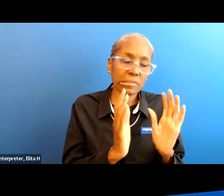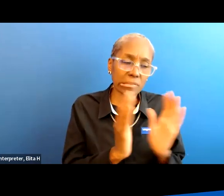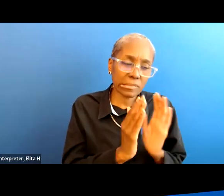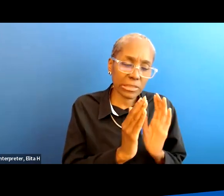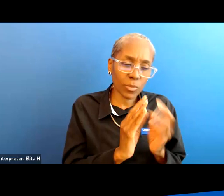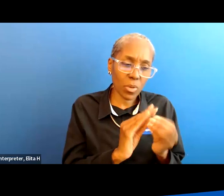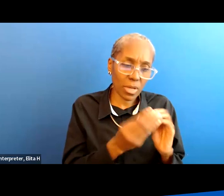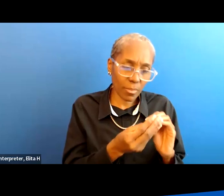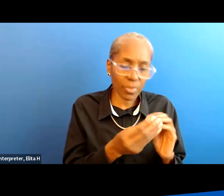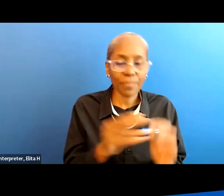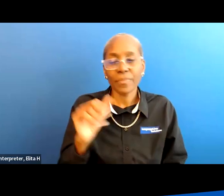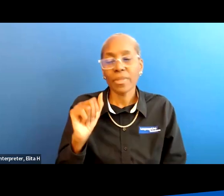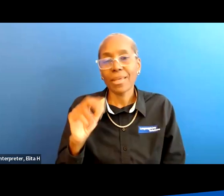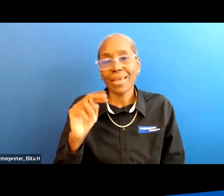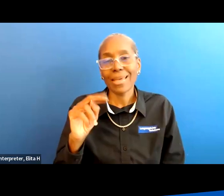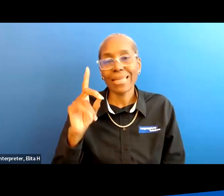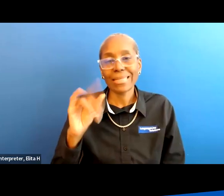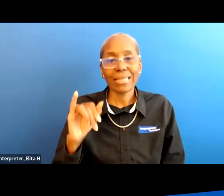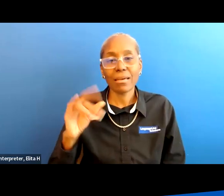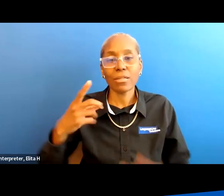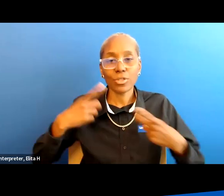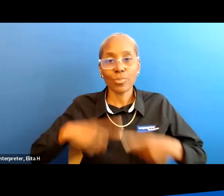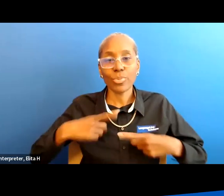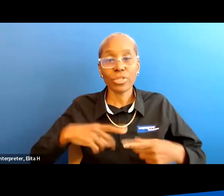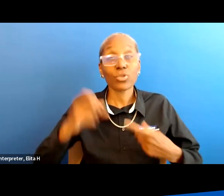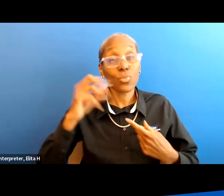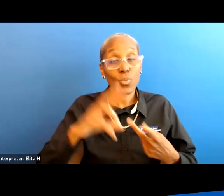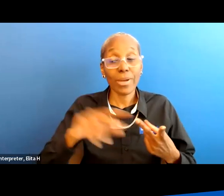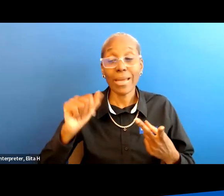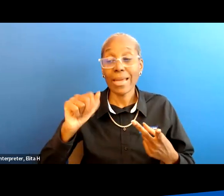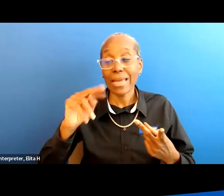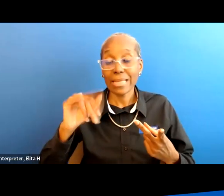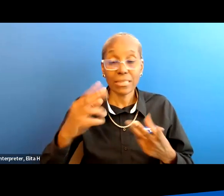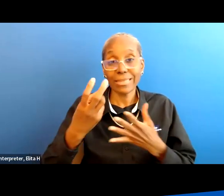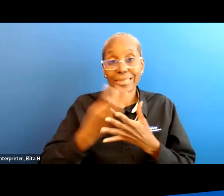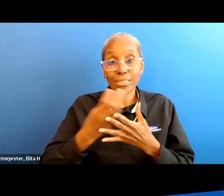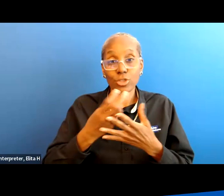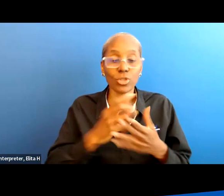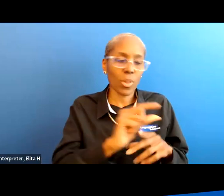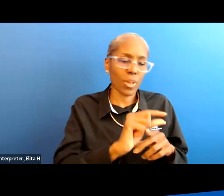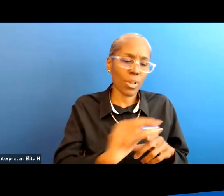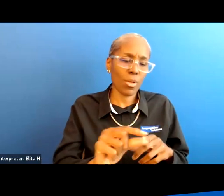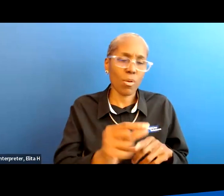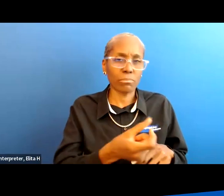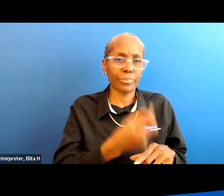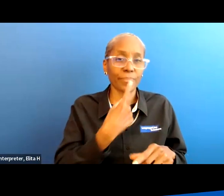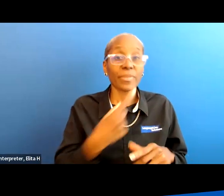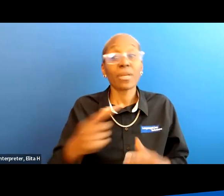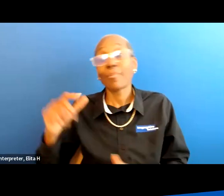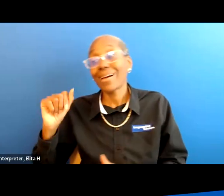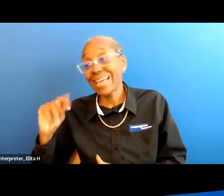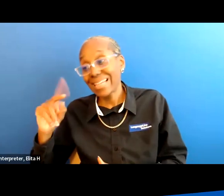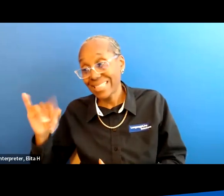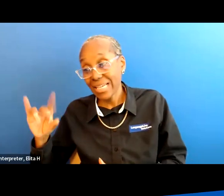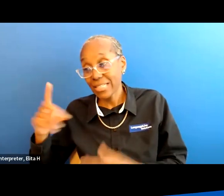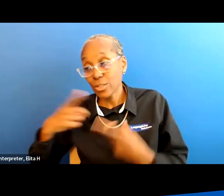dose of an antidepressant or anti-seizure medication they're very low doses where like if you're on an antidepressant